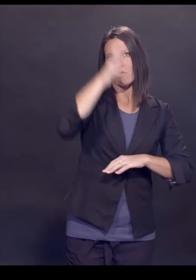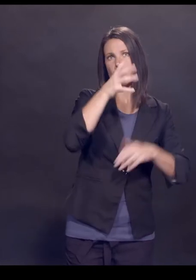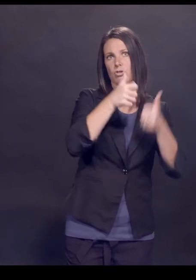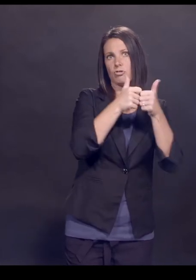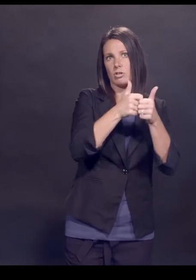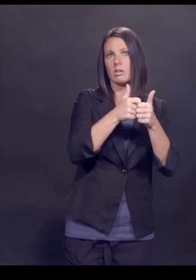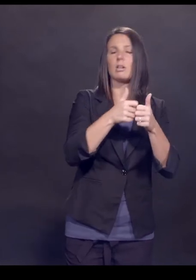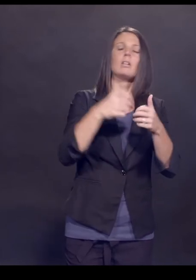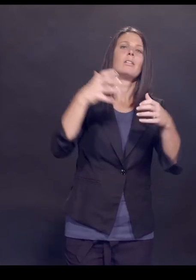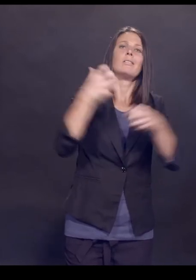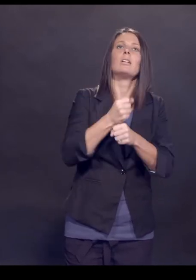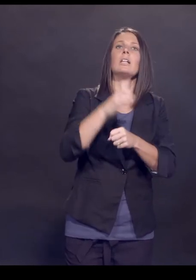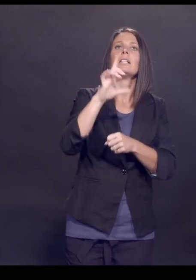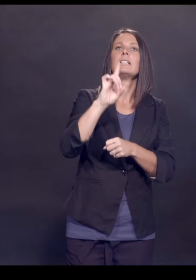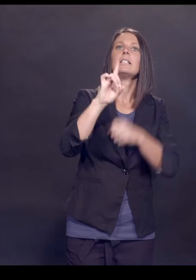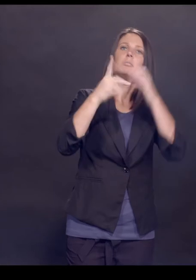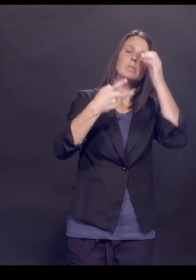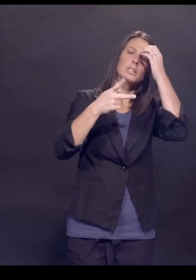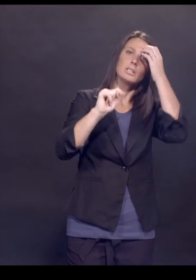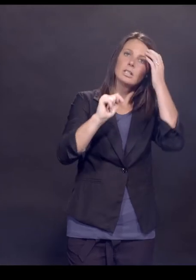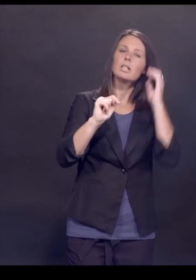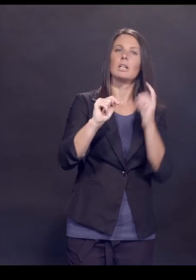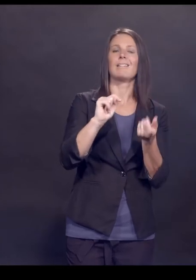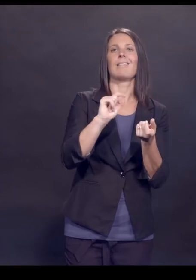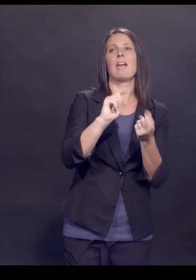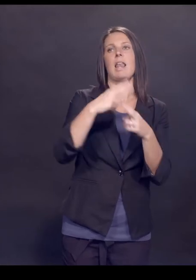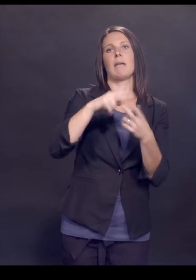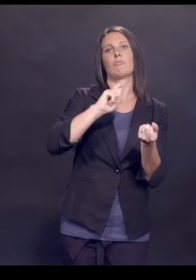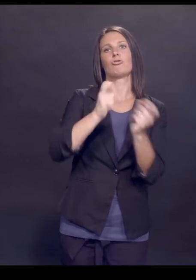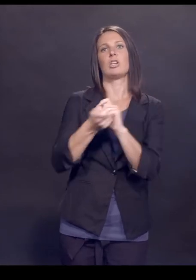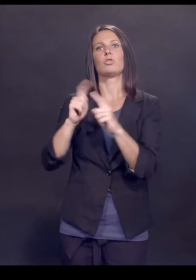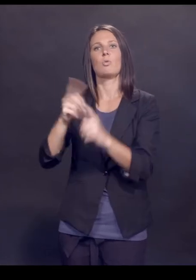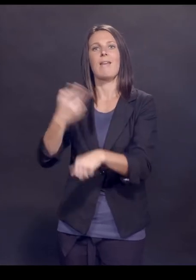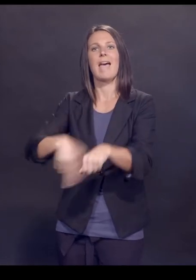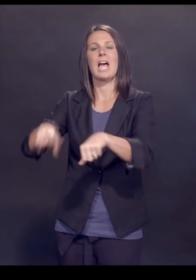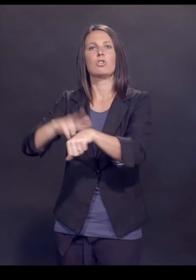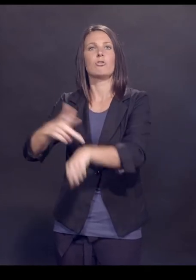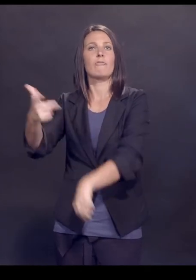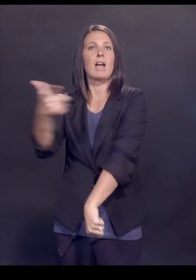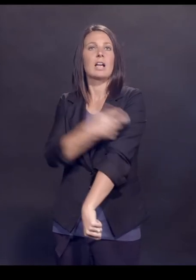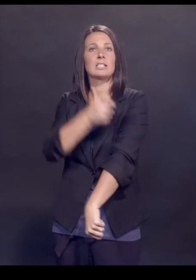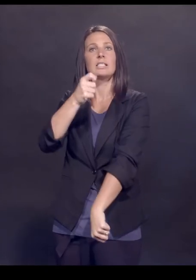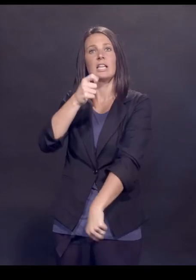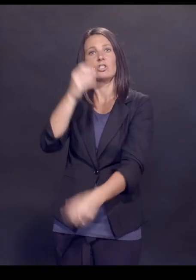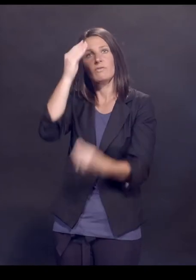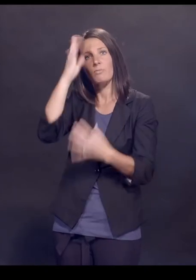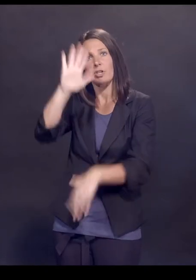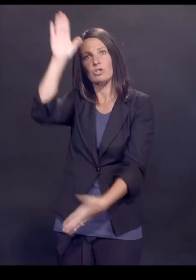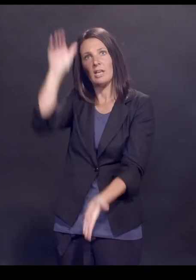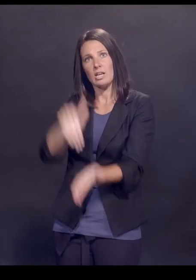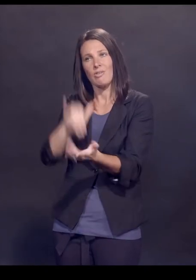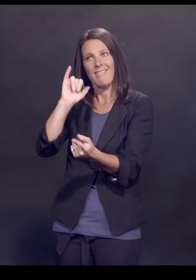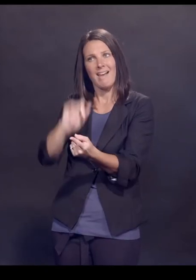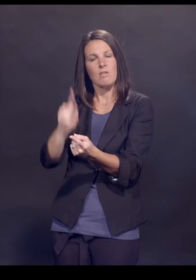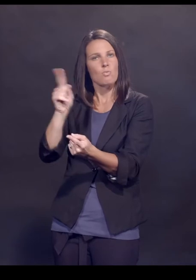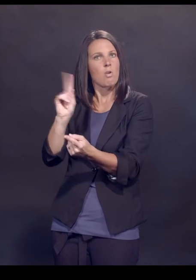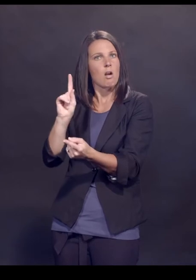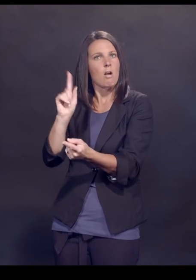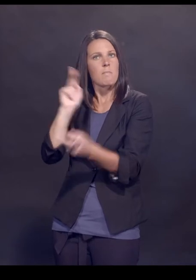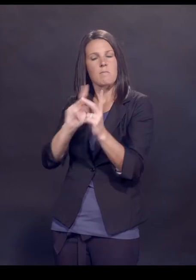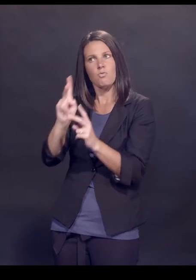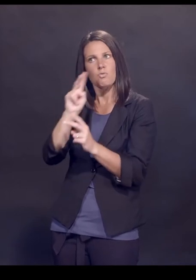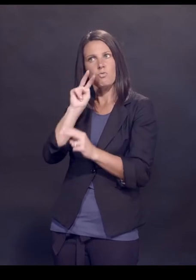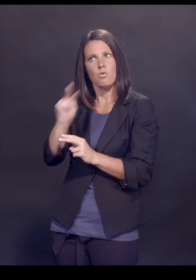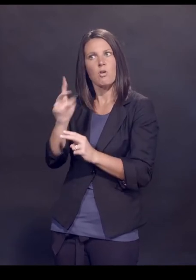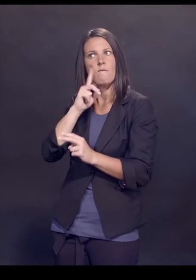or DPT. And they, they soon changed their name to the National Vaccine Information Center, which became the one-stop shop for,